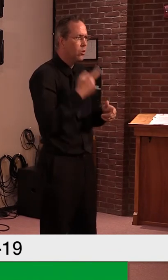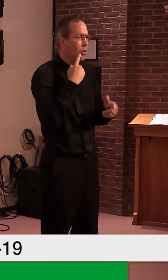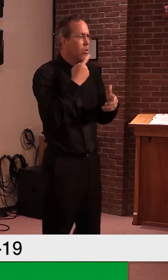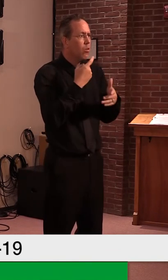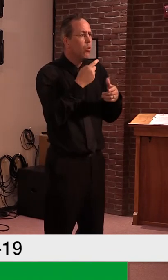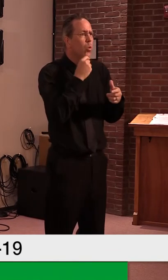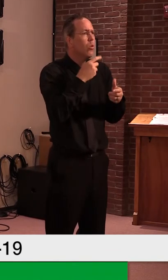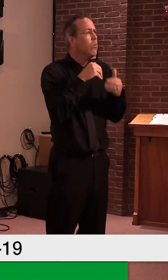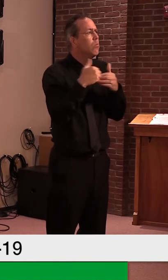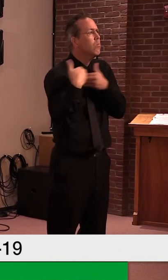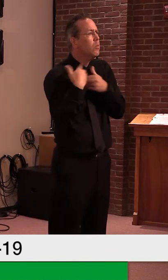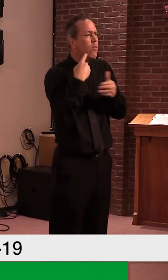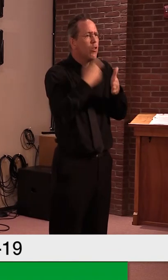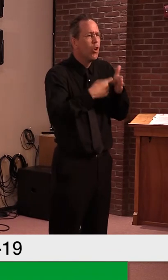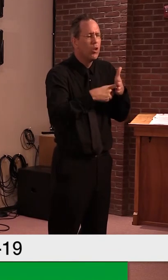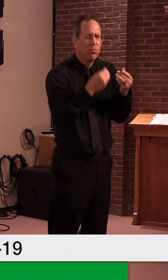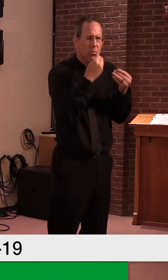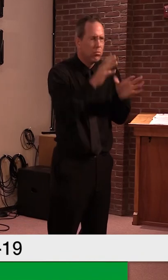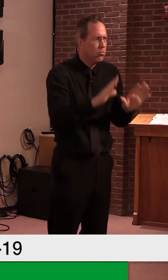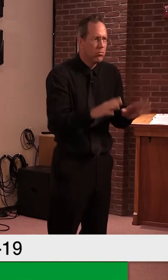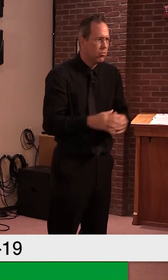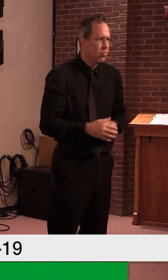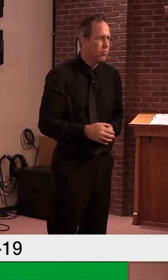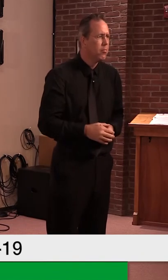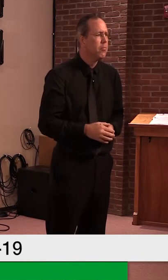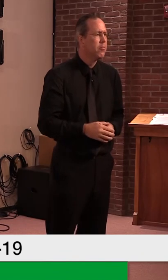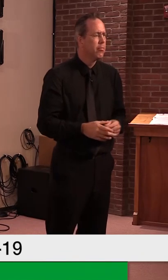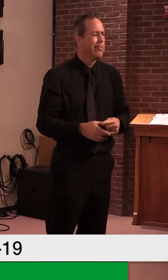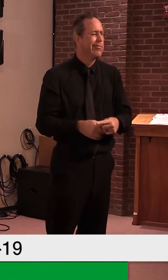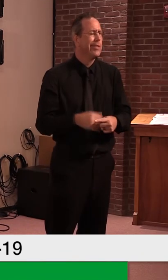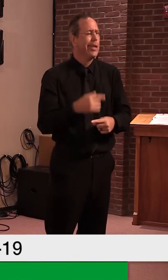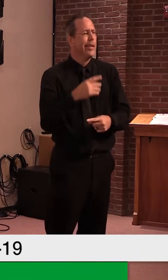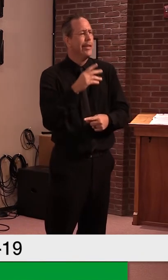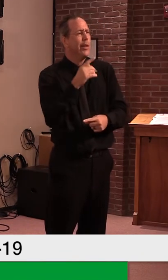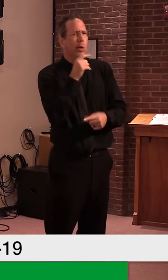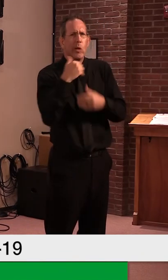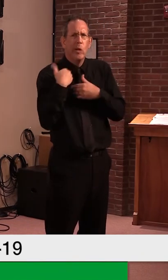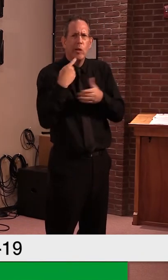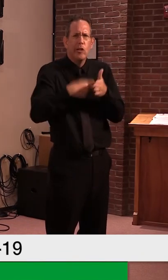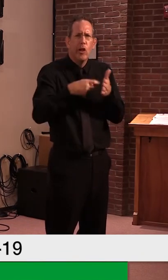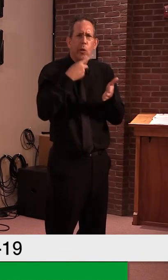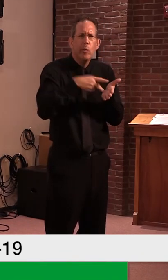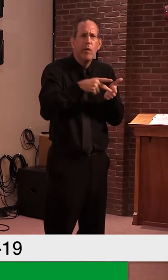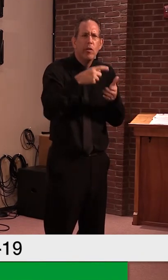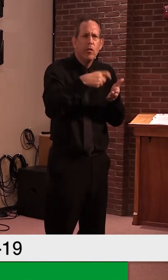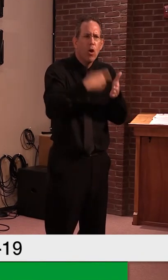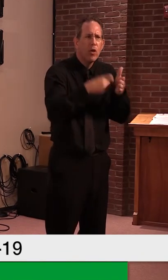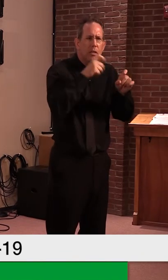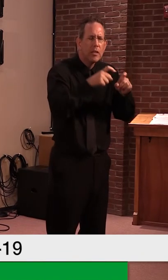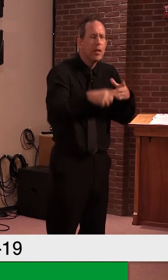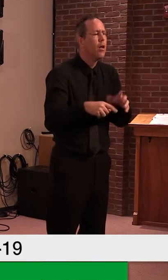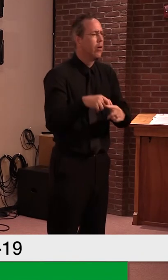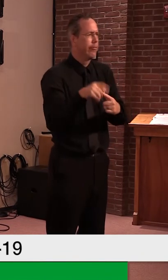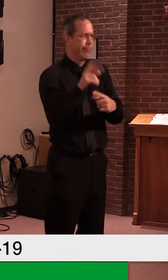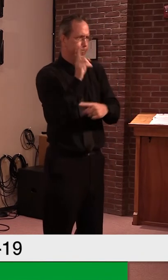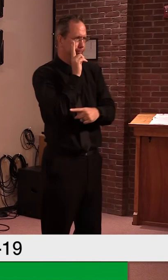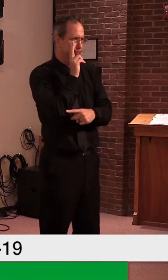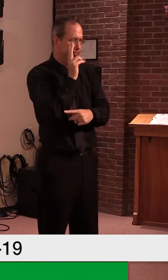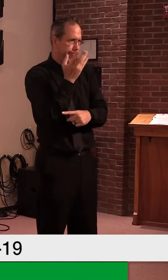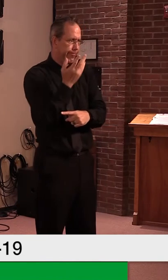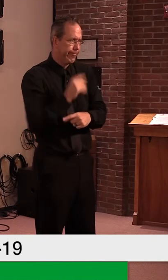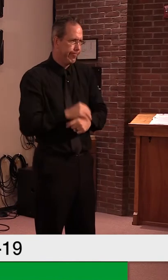and maybe it's for you or the governor, um, or combo, but it's pretty clear that construction of a new modern